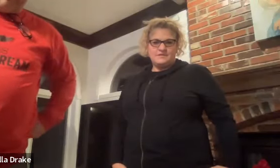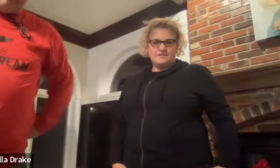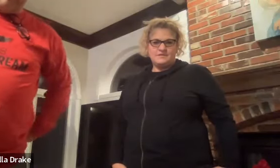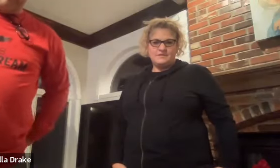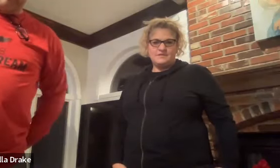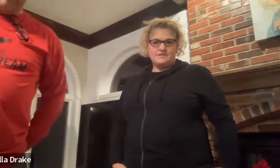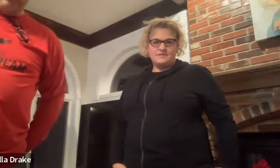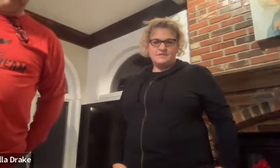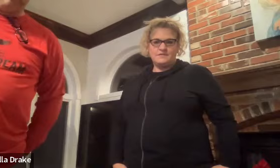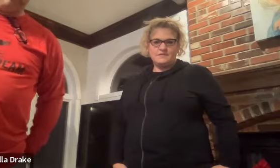or mom